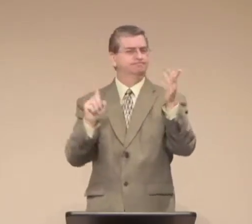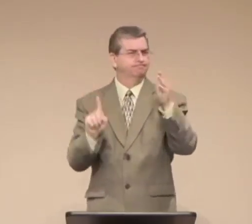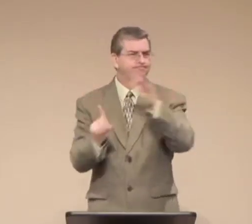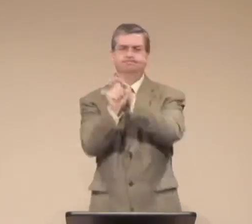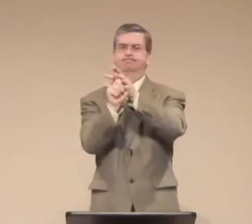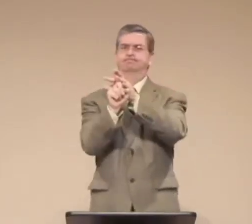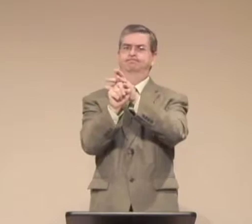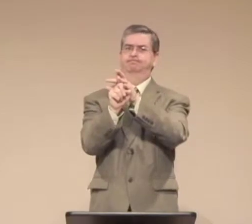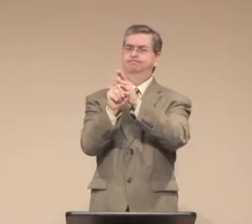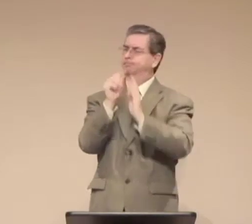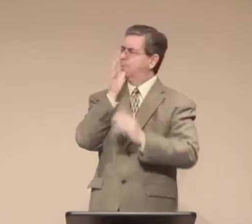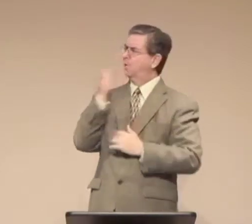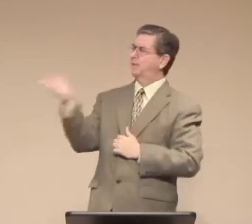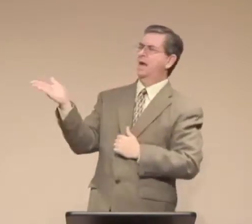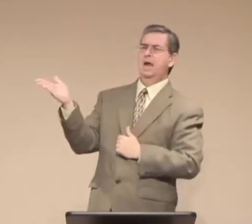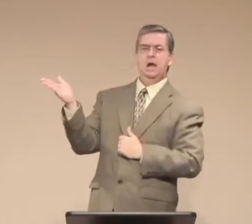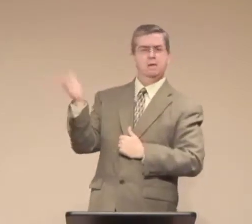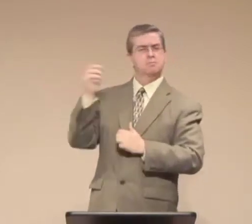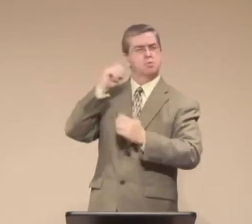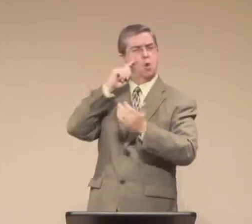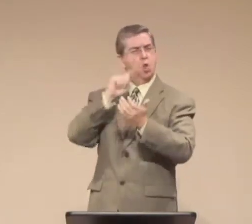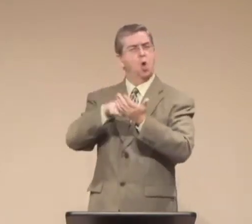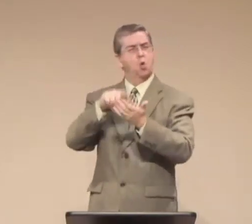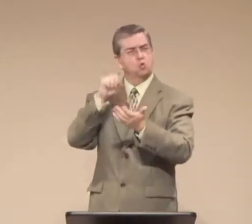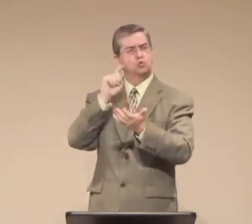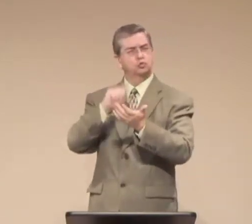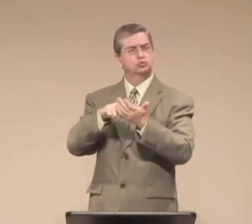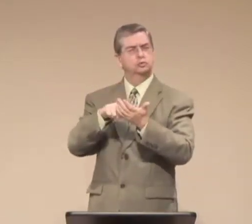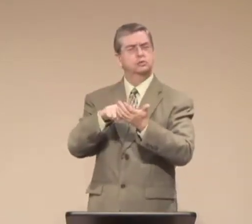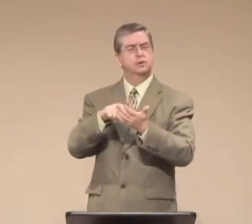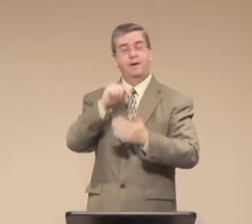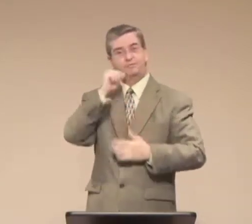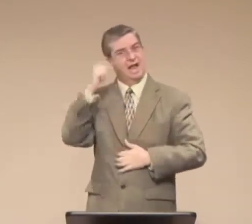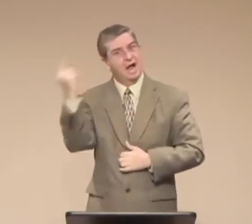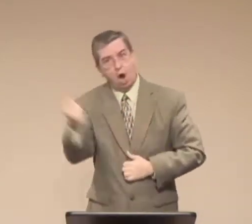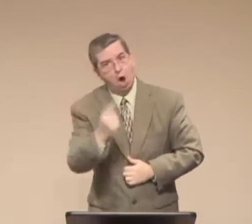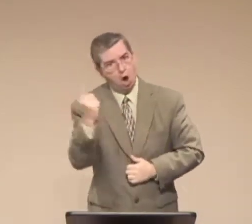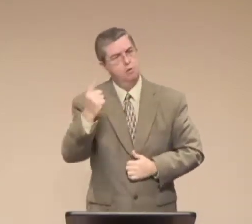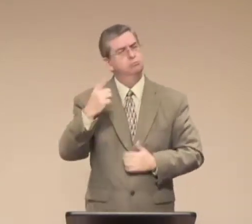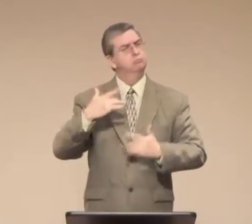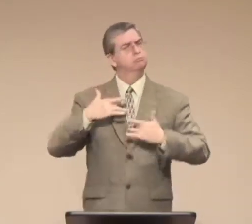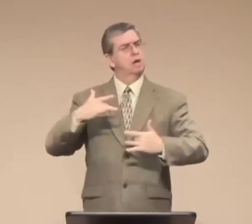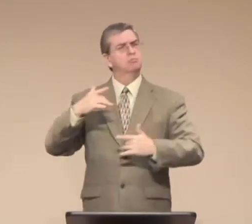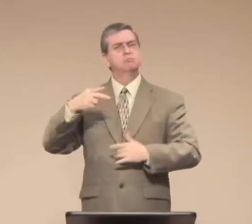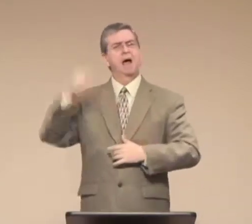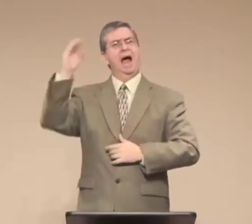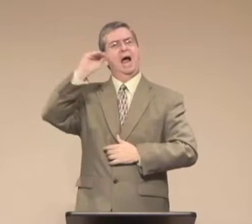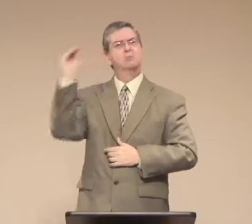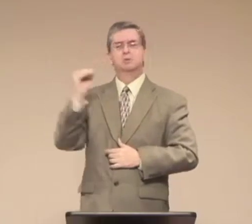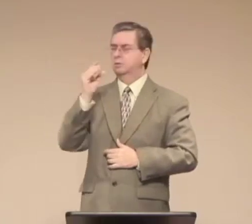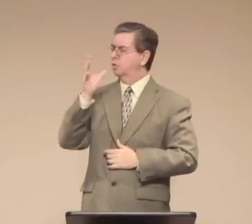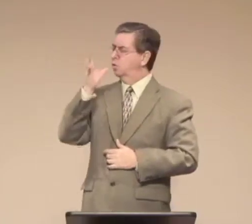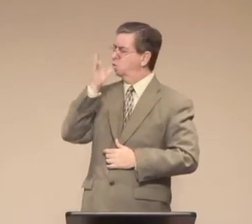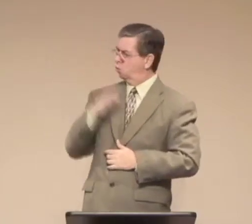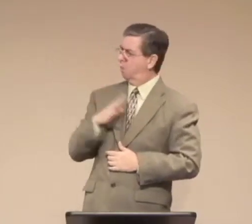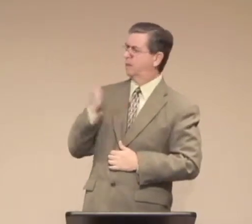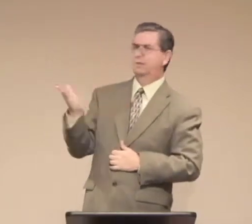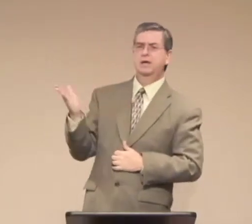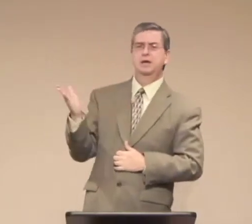Whatever the situation, whatever the circumstances, a child